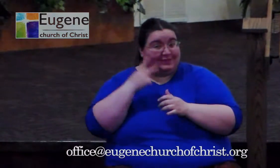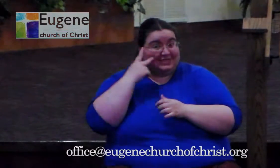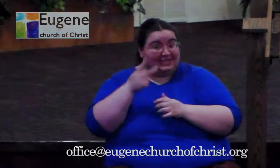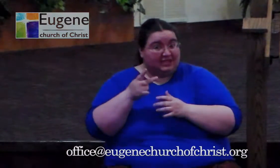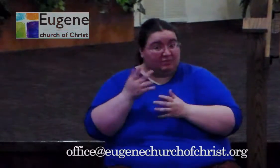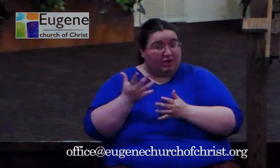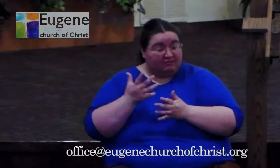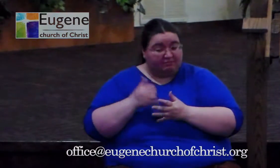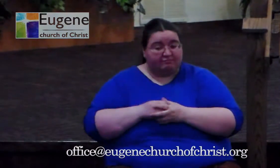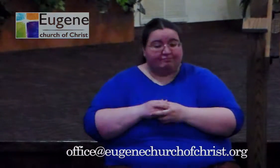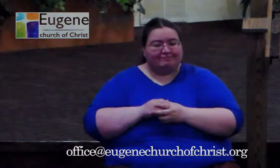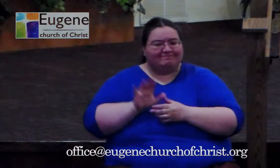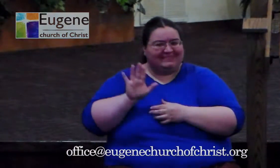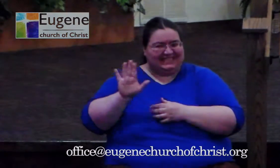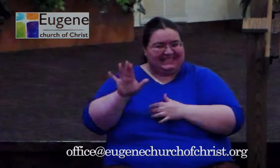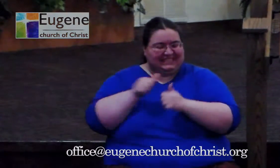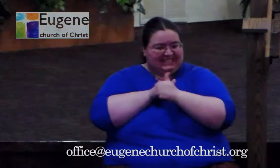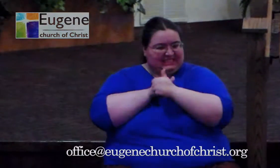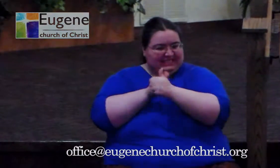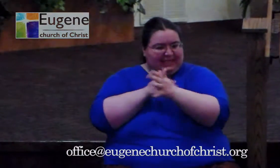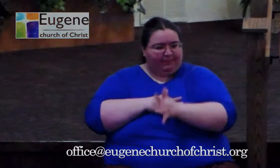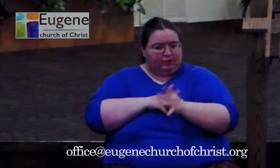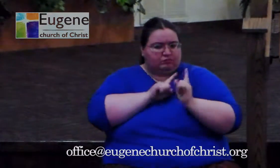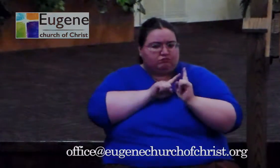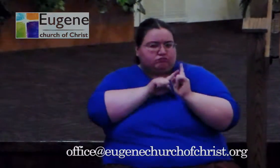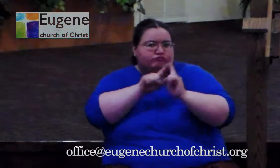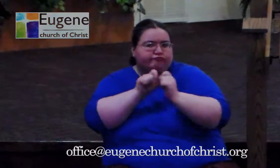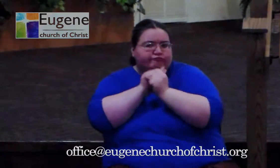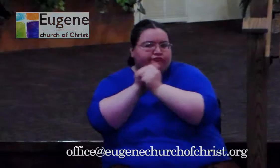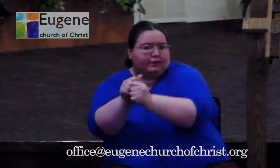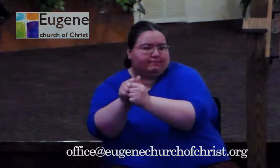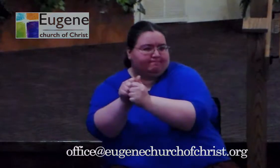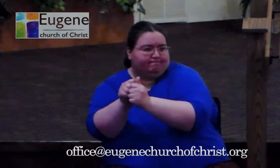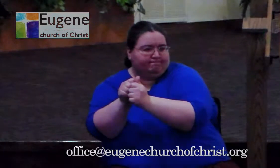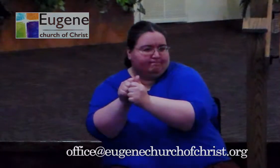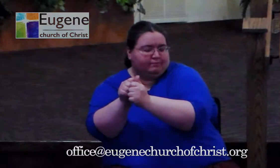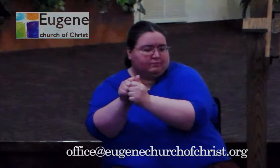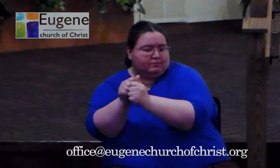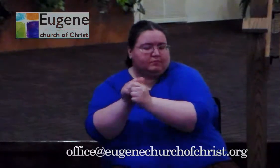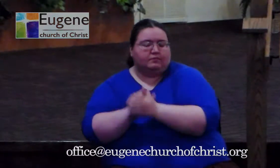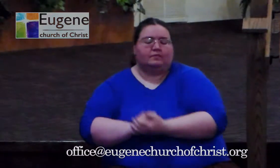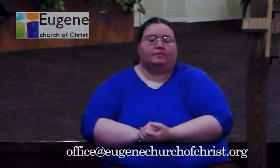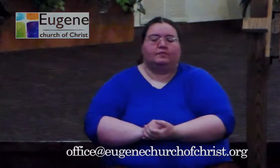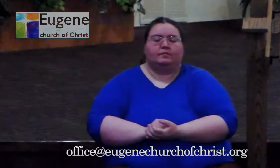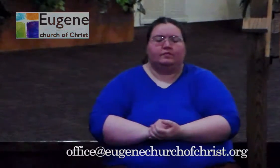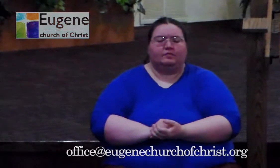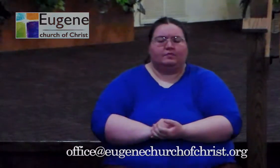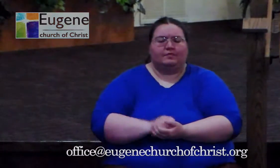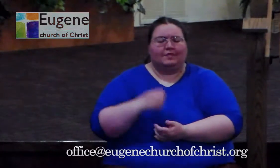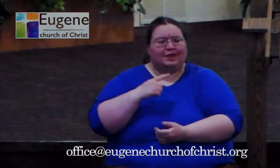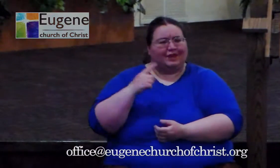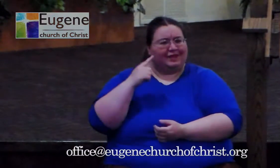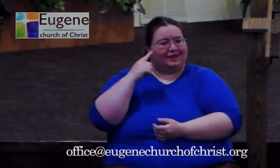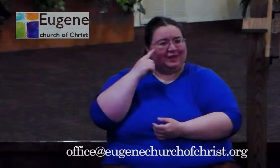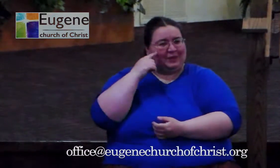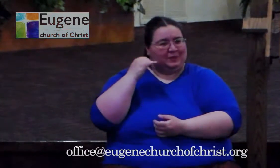accompanied by his disciples. And I think we begin to see the biggest piece of things right here, which is